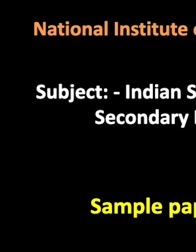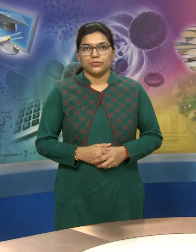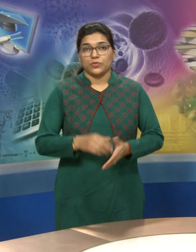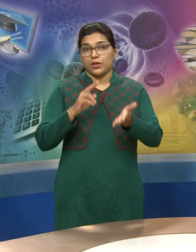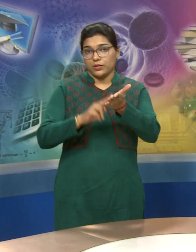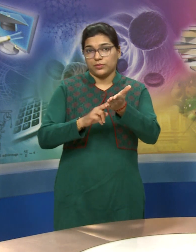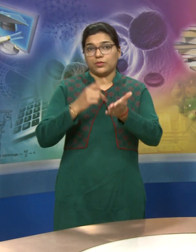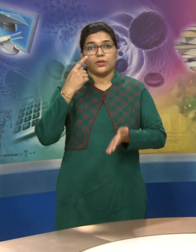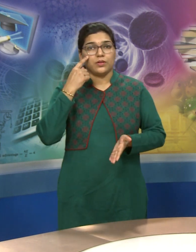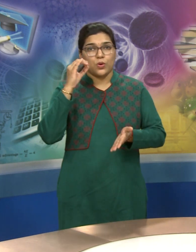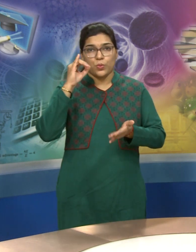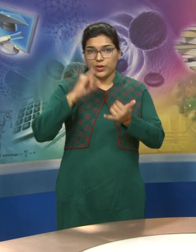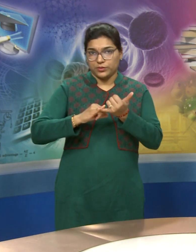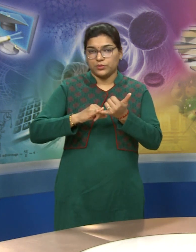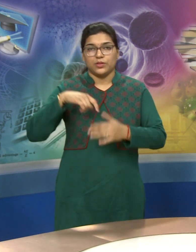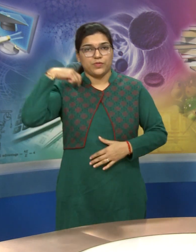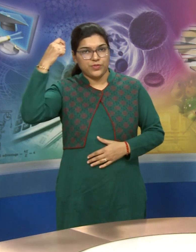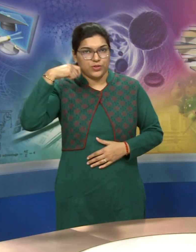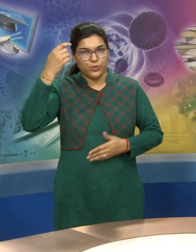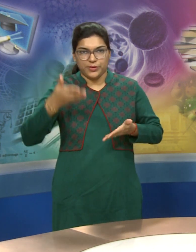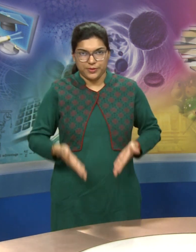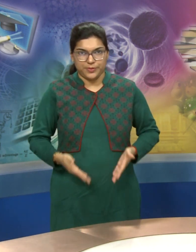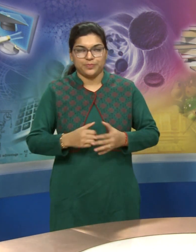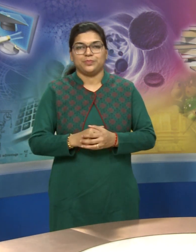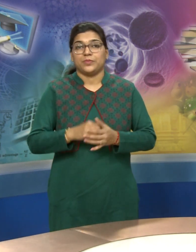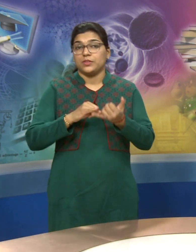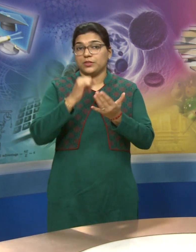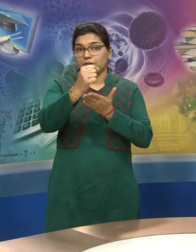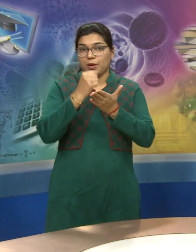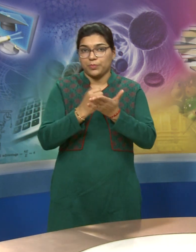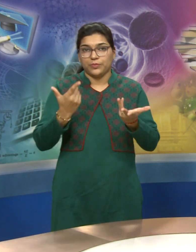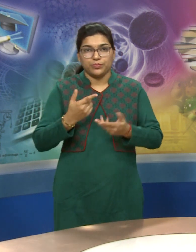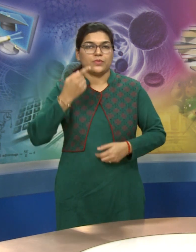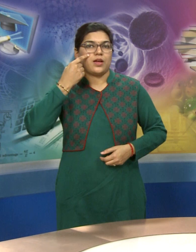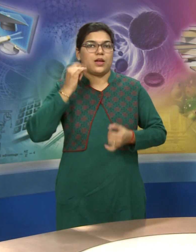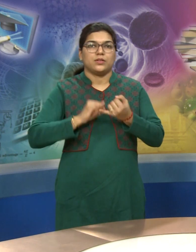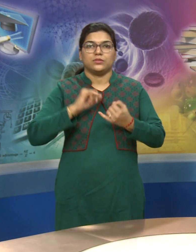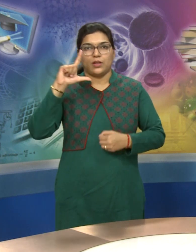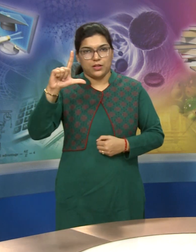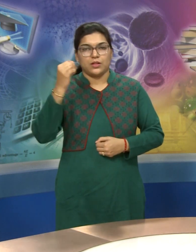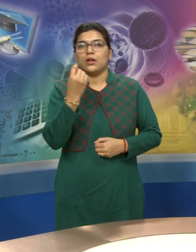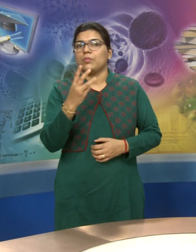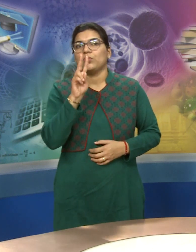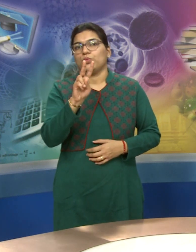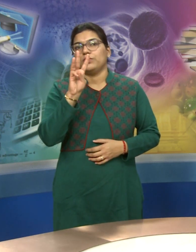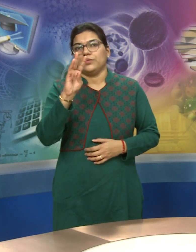national institute of open schooling subject indian sign language 230